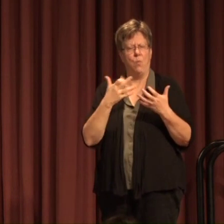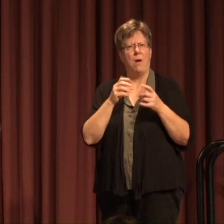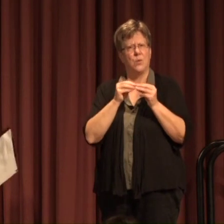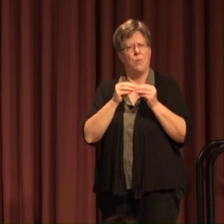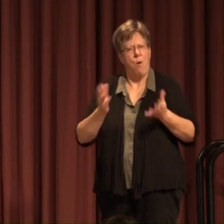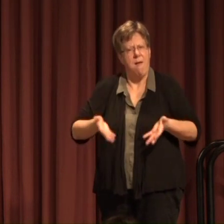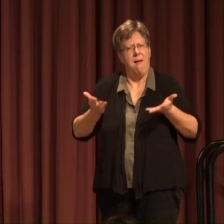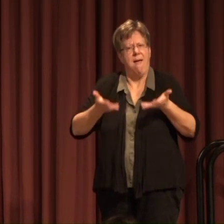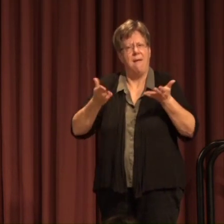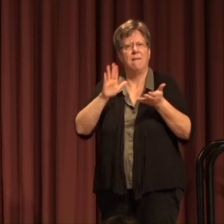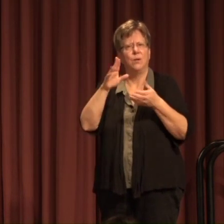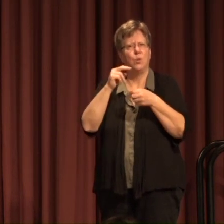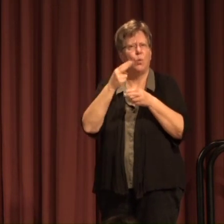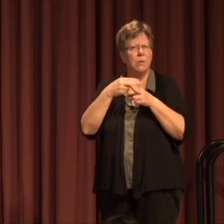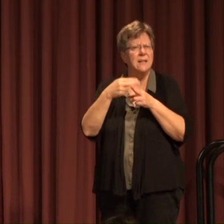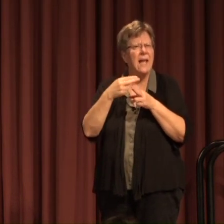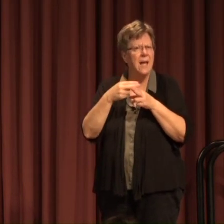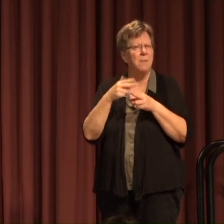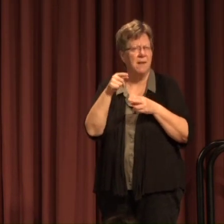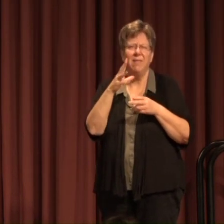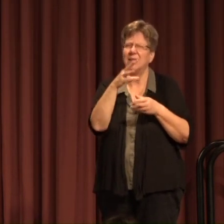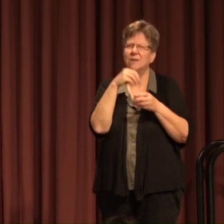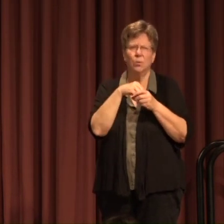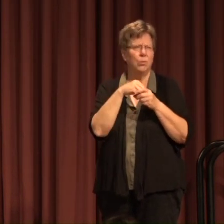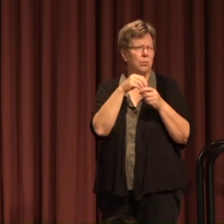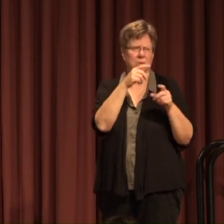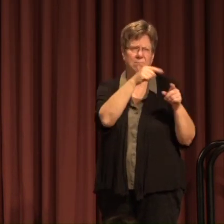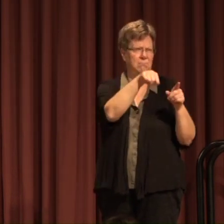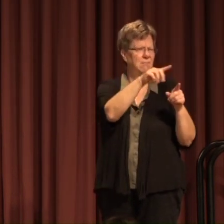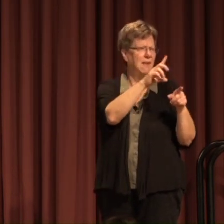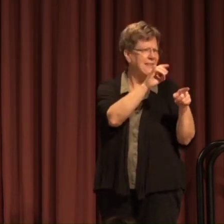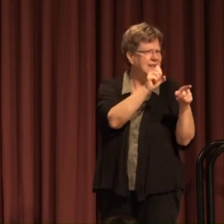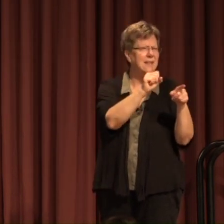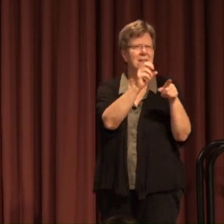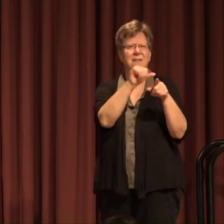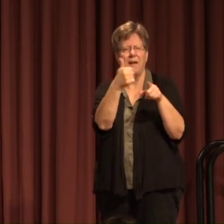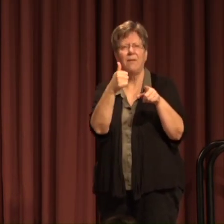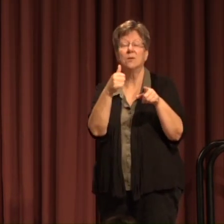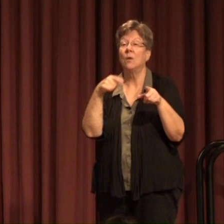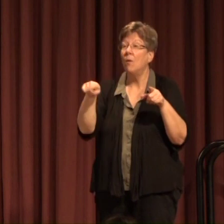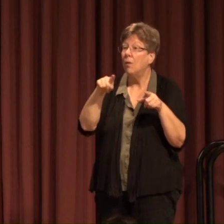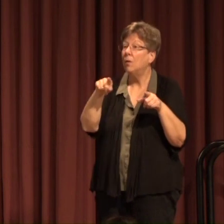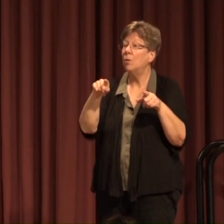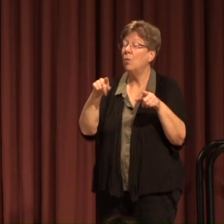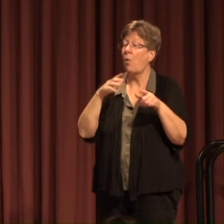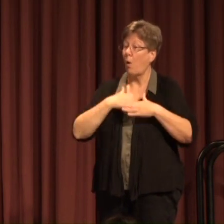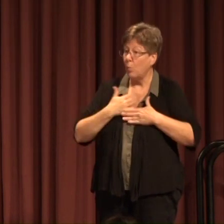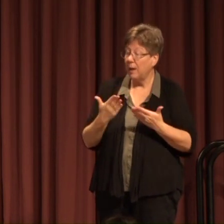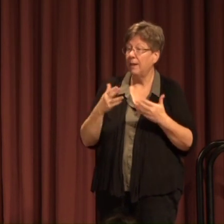this includes you deans and all kinds of you in fact Who are able and willing to